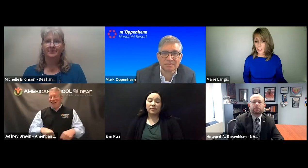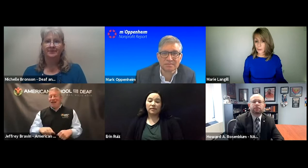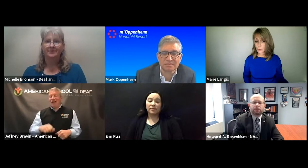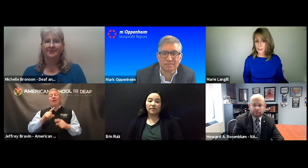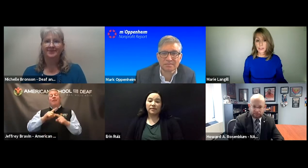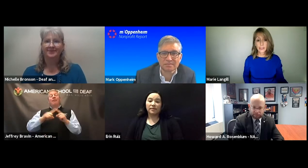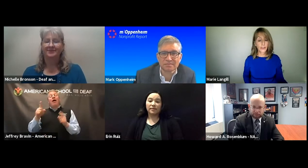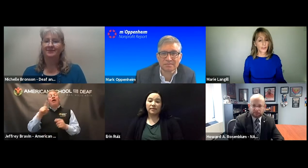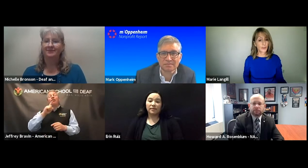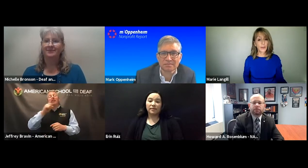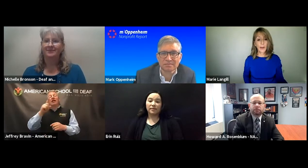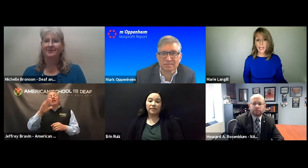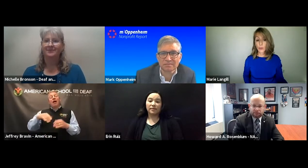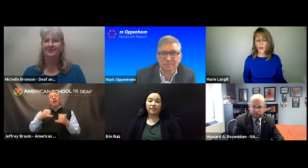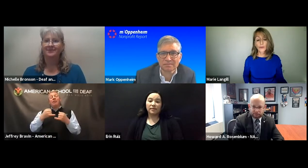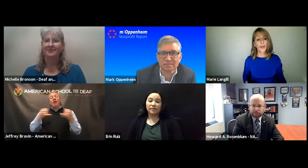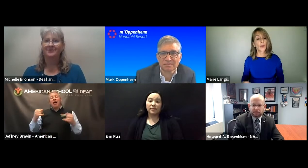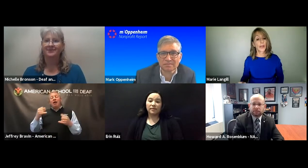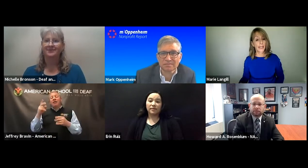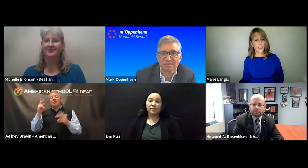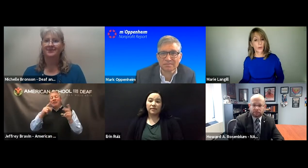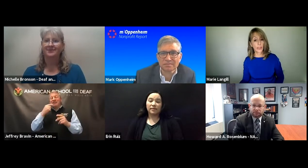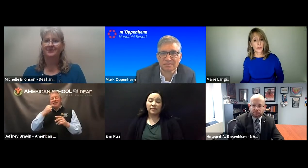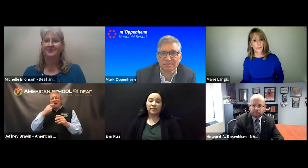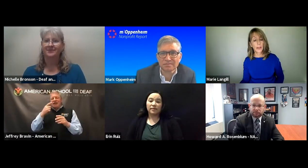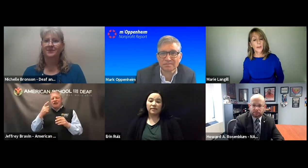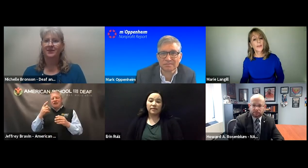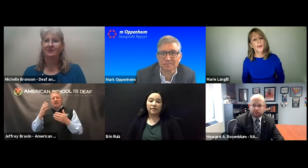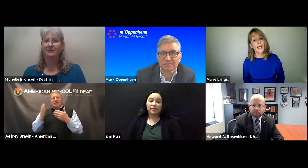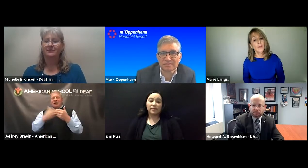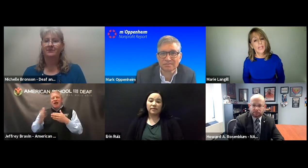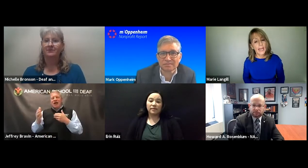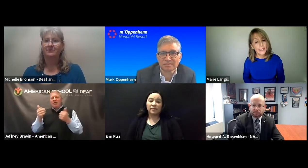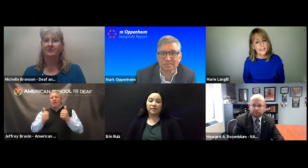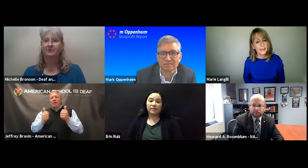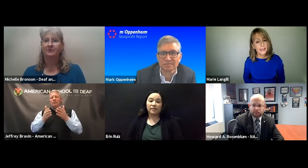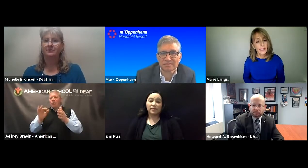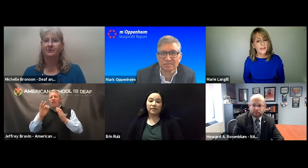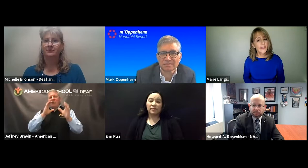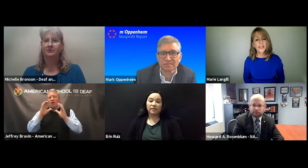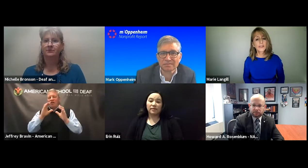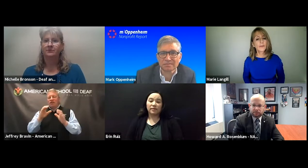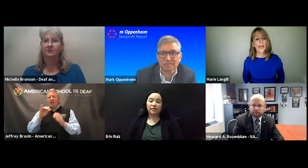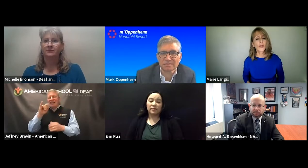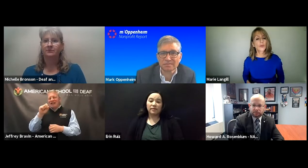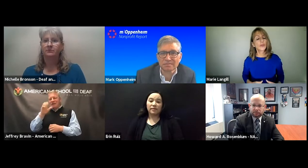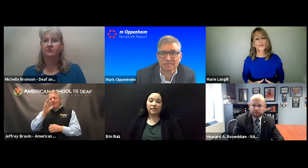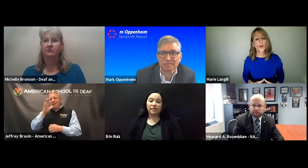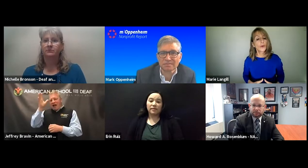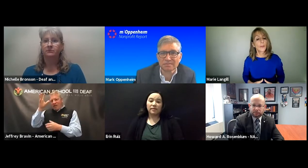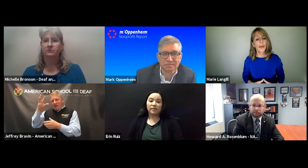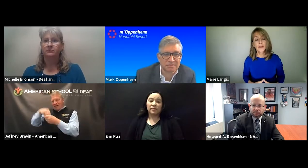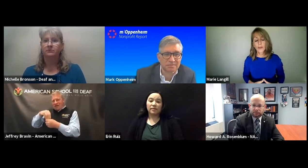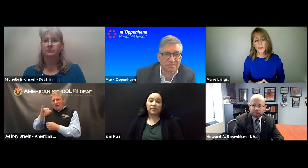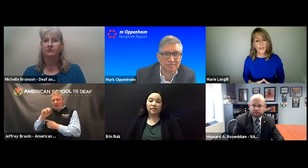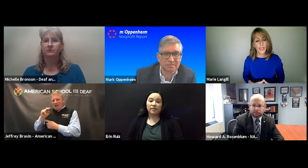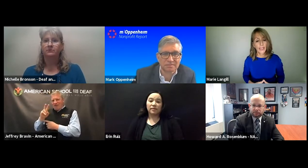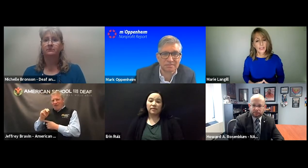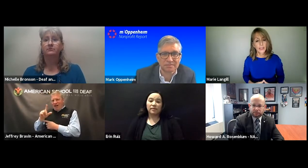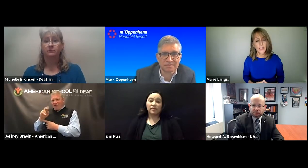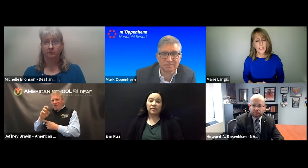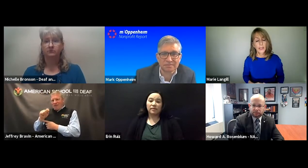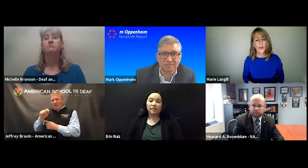learning how to listen and to speak might not work for them where ASL will. But the bottom line is that it doesn't matter which road or method of